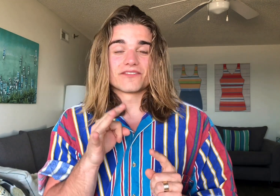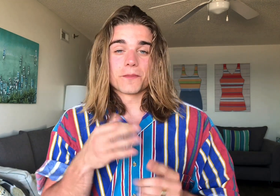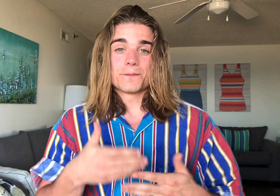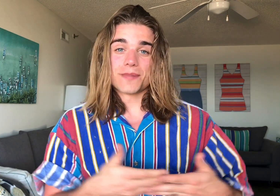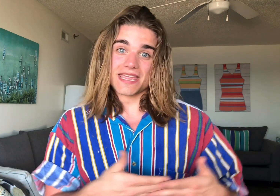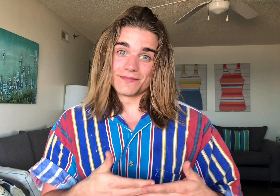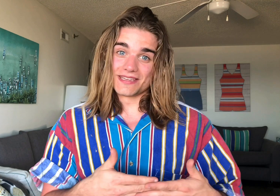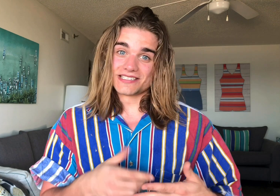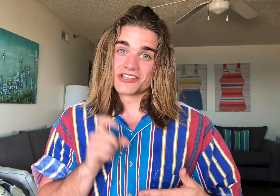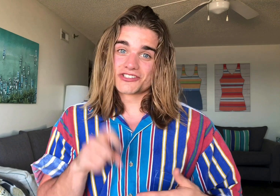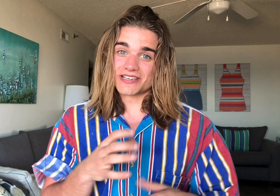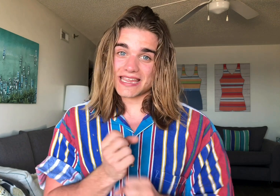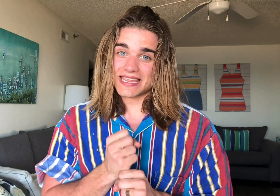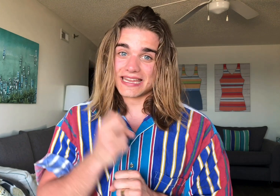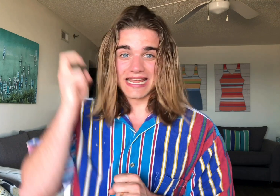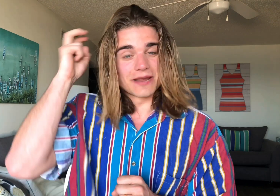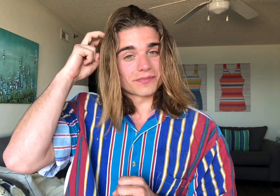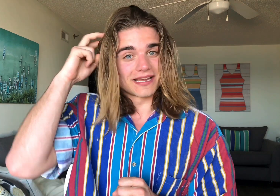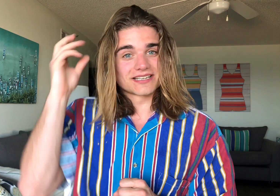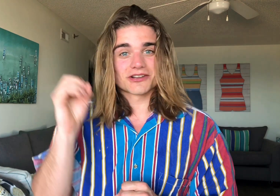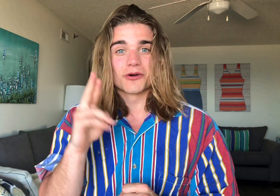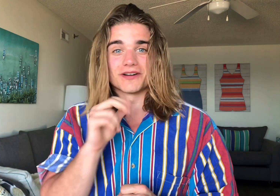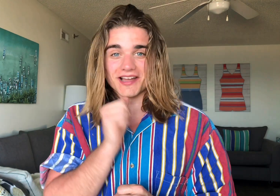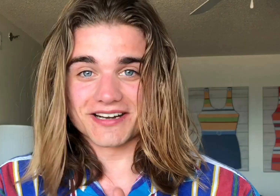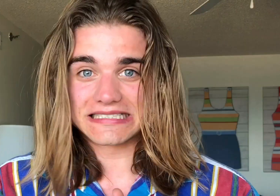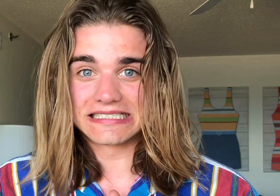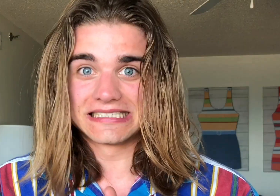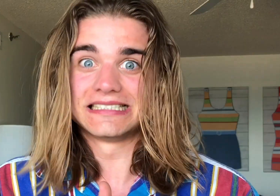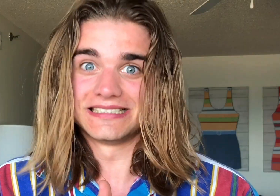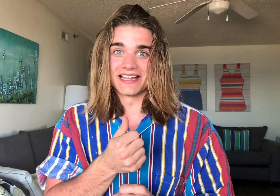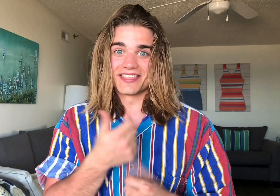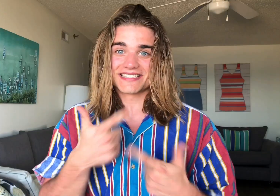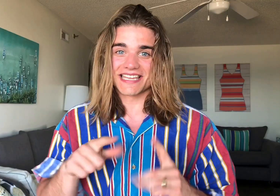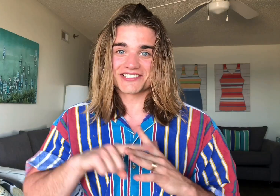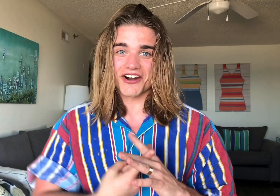babies should get an implant or not. Let's get started.